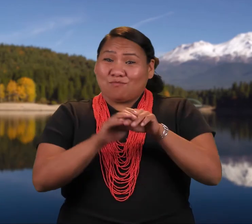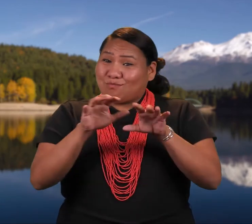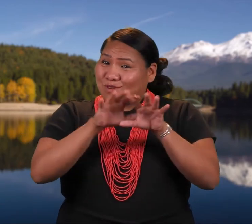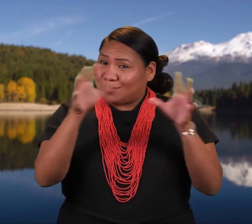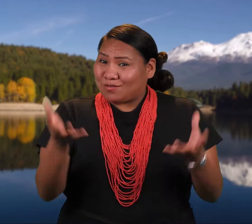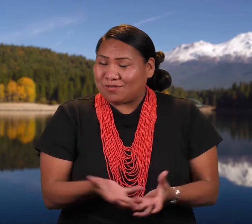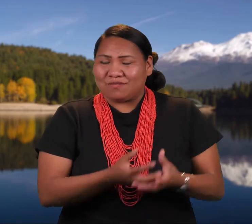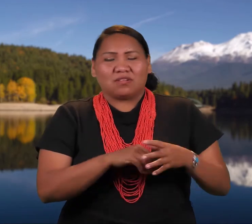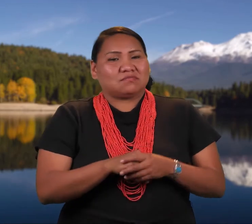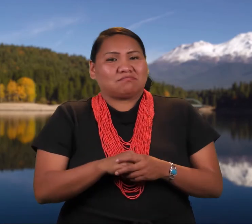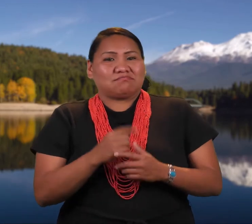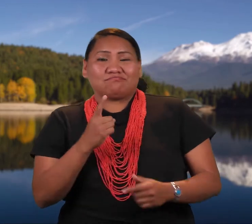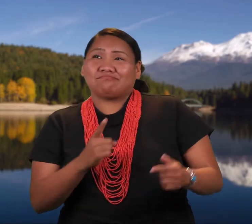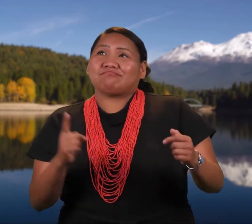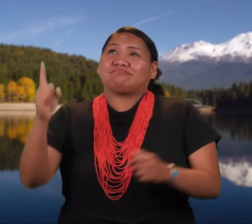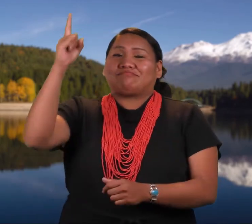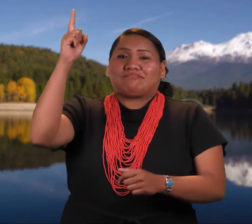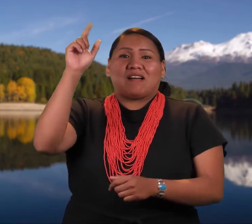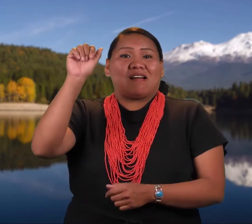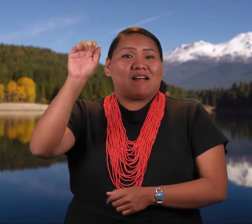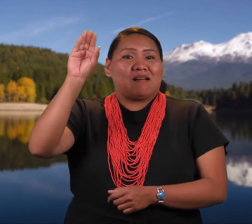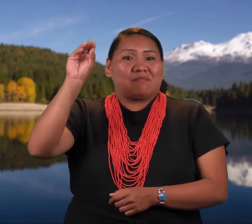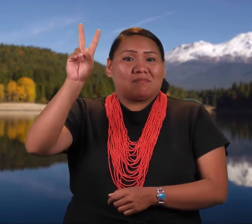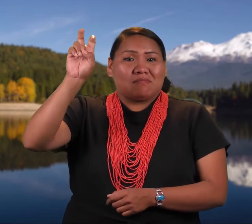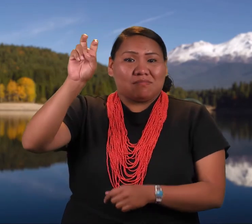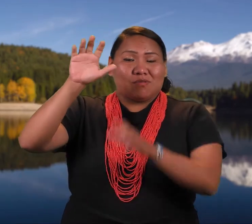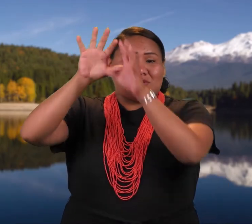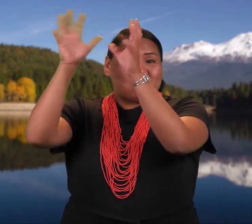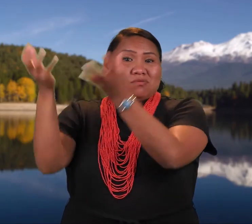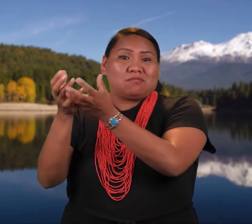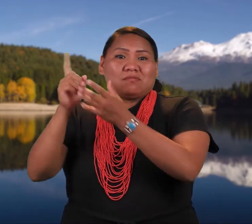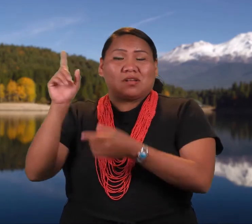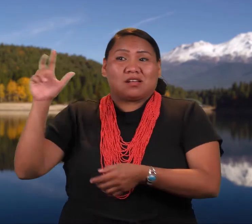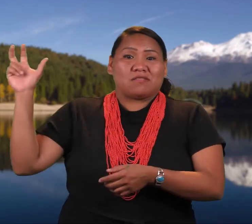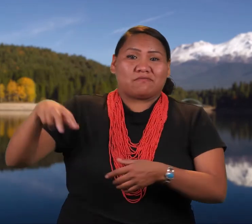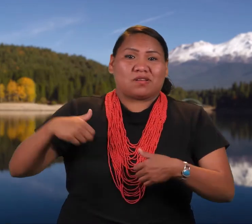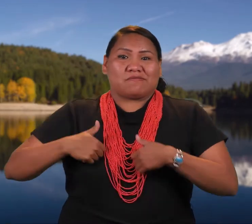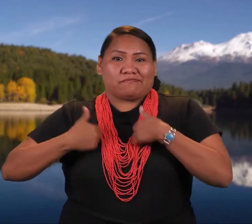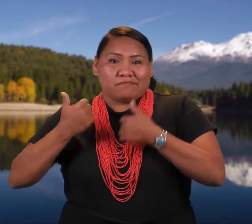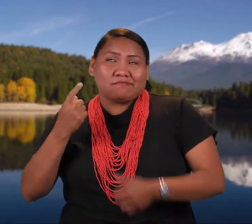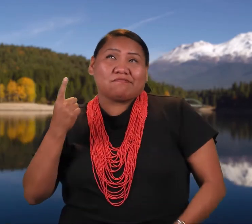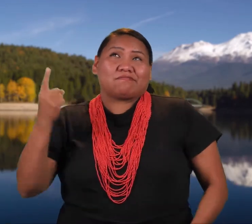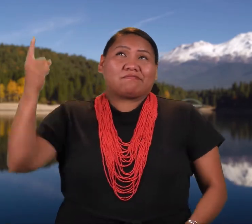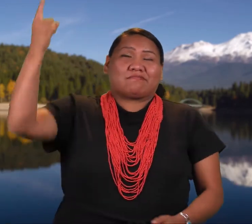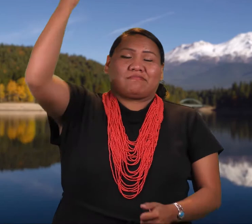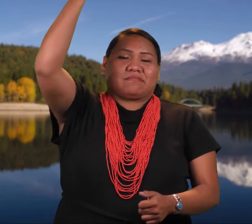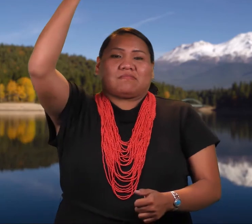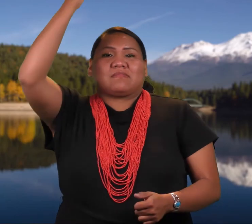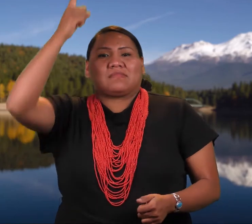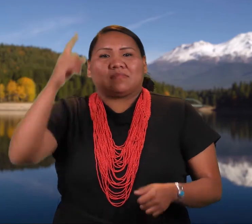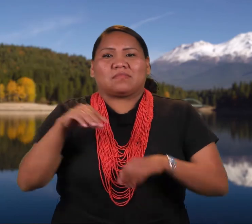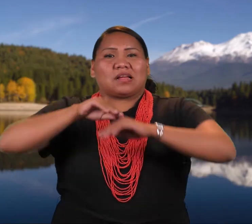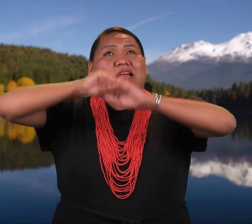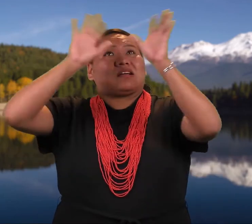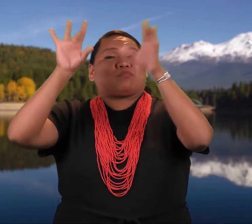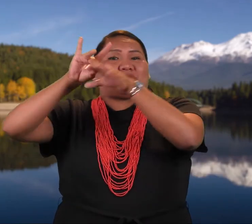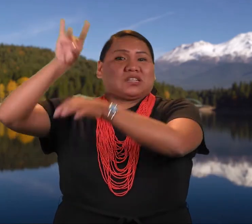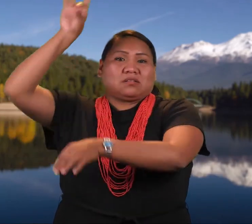Before there were people on earth, the chief of the sky spirits grew tired of his home in the above